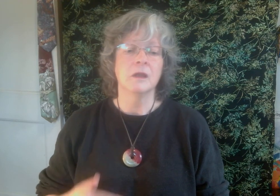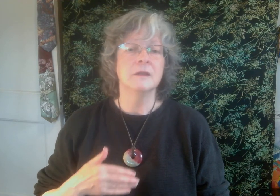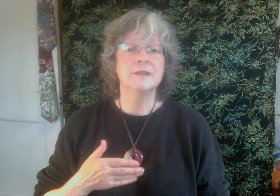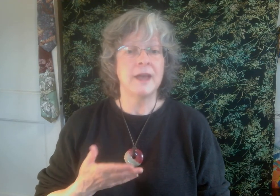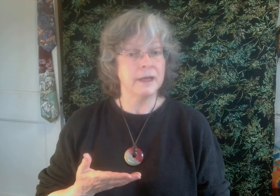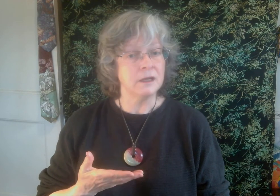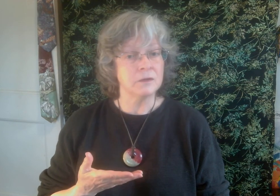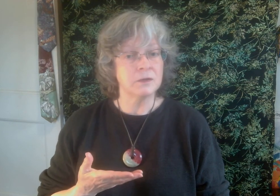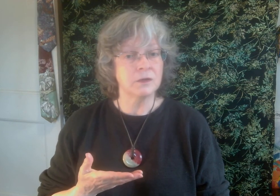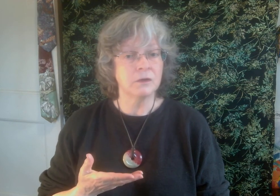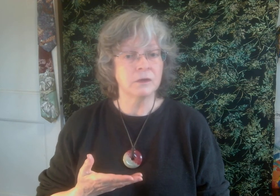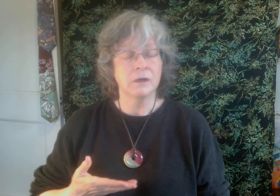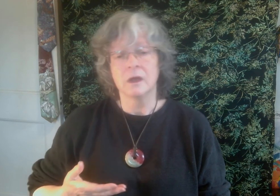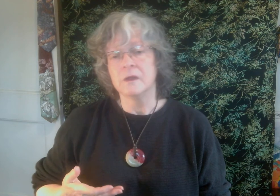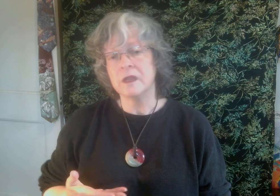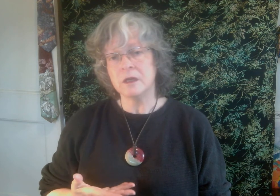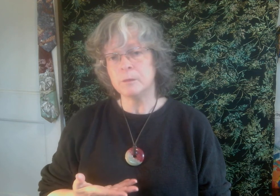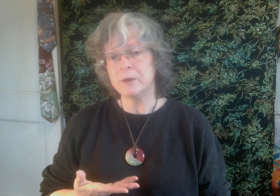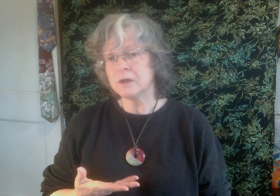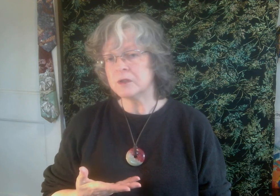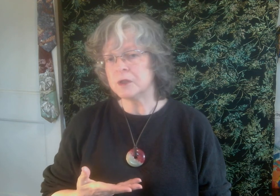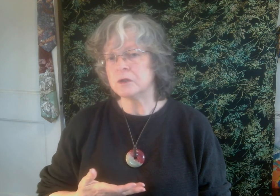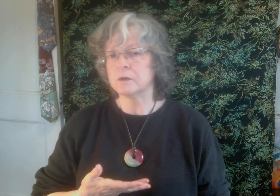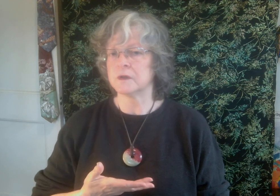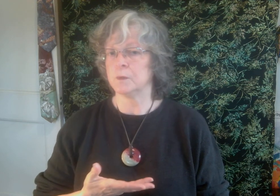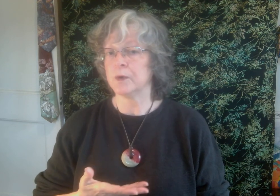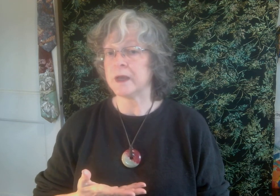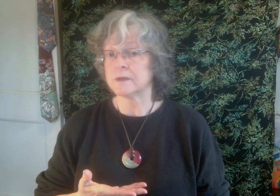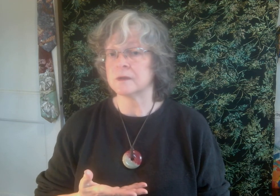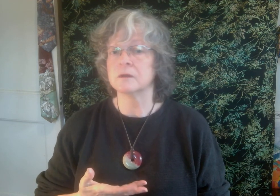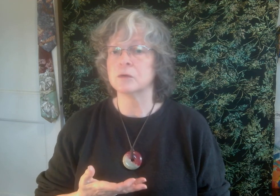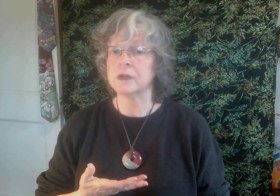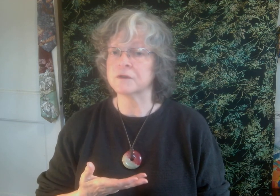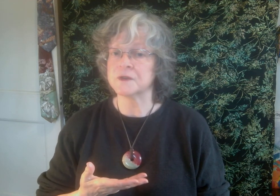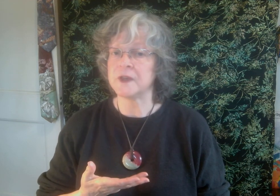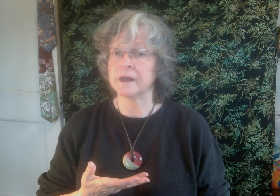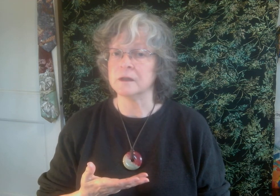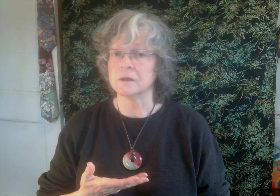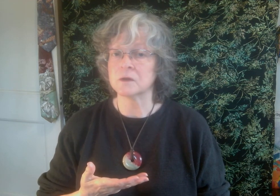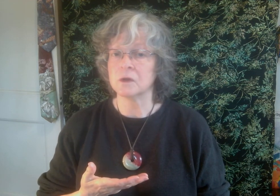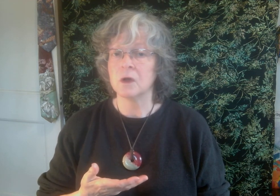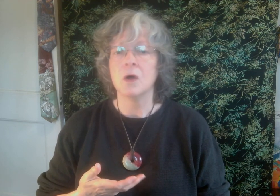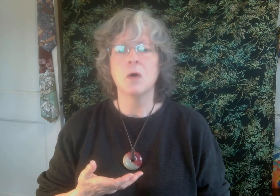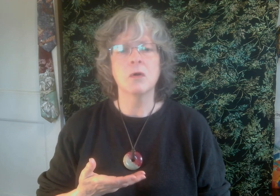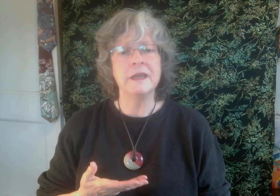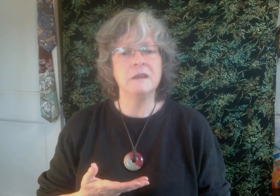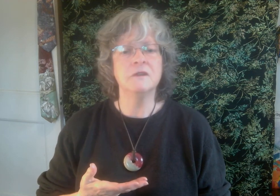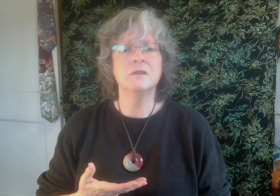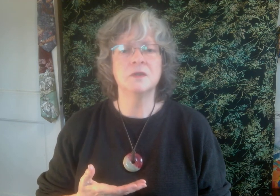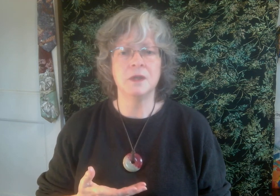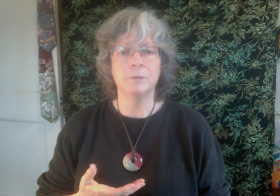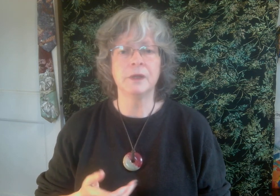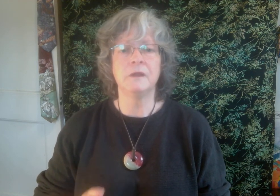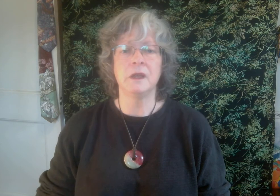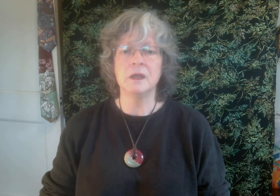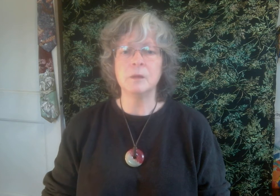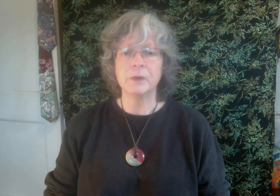Sadness. The inability to express grief or sadness, or even simply the inability